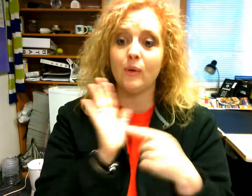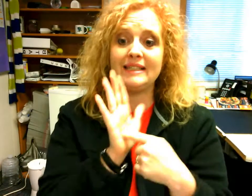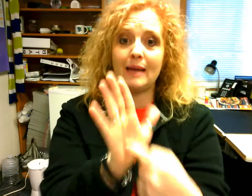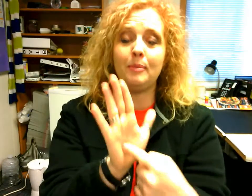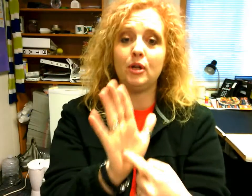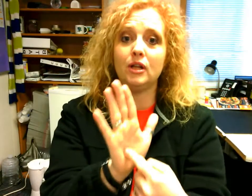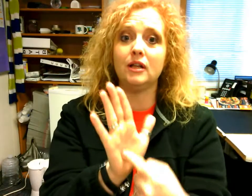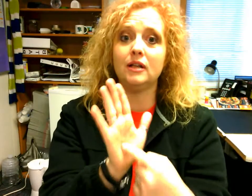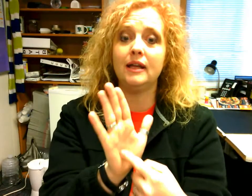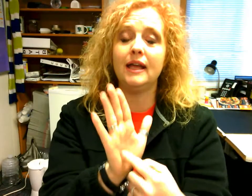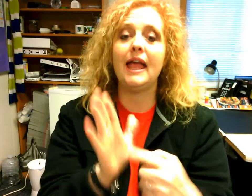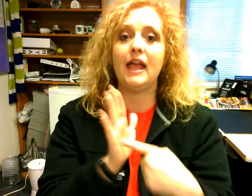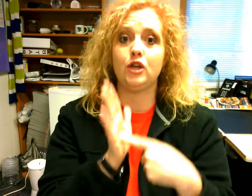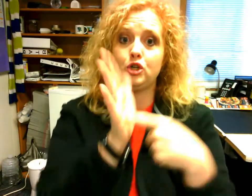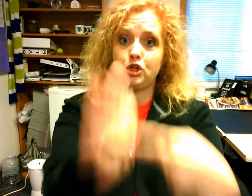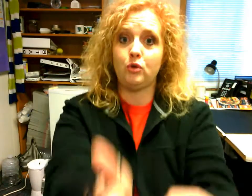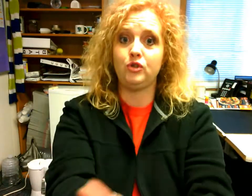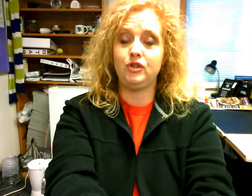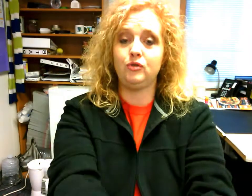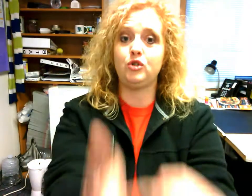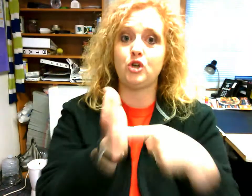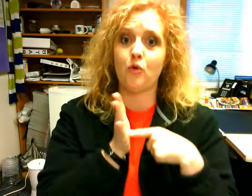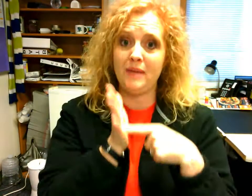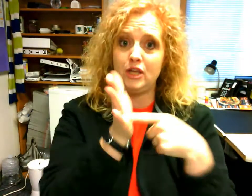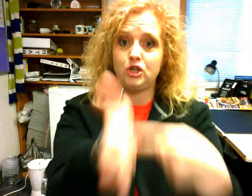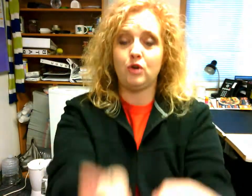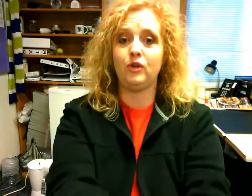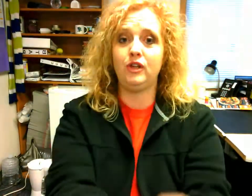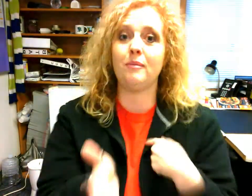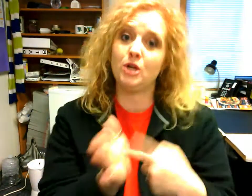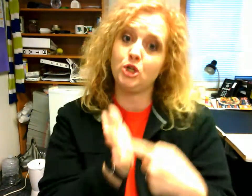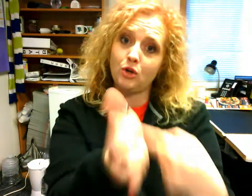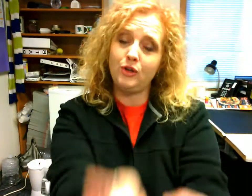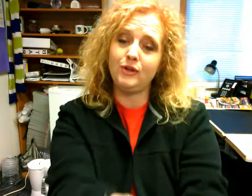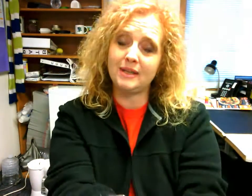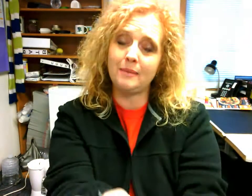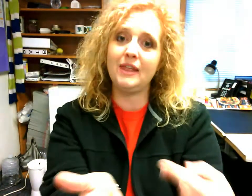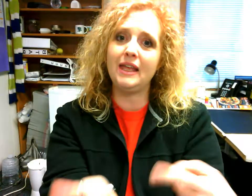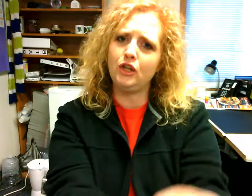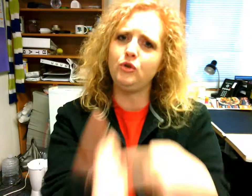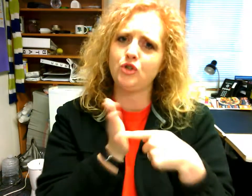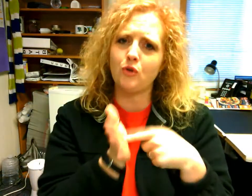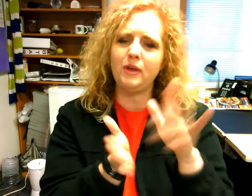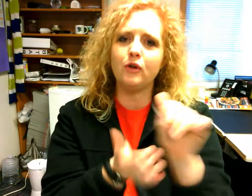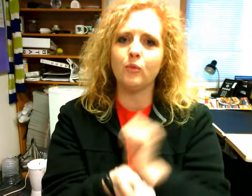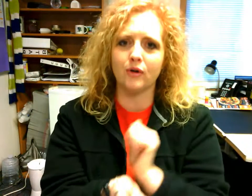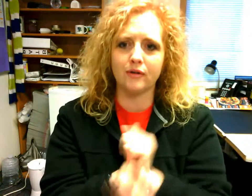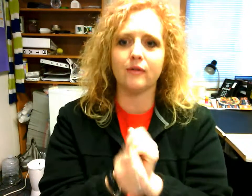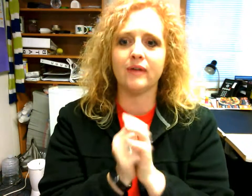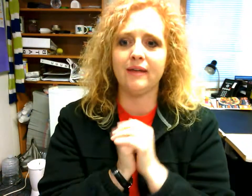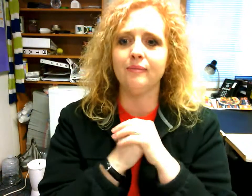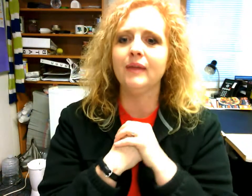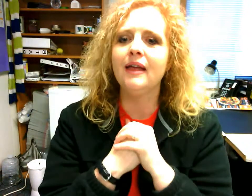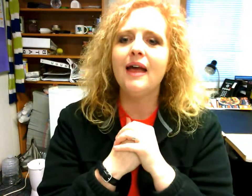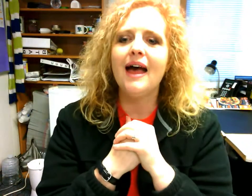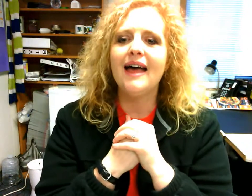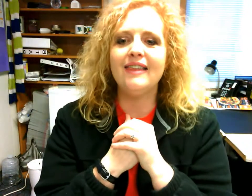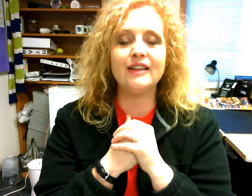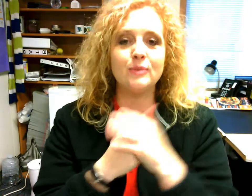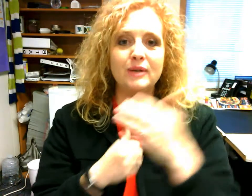example and show to show me show you I'm going to show you something can you show me your work okay next one